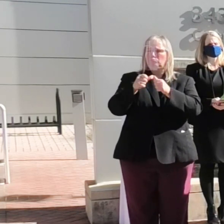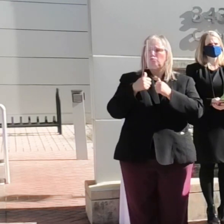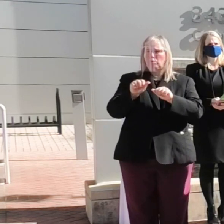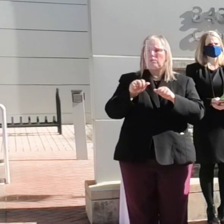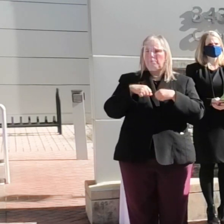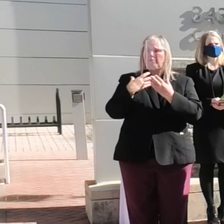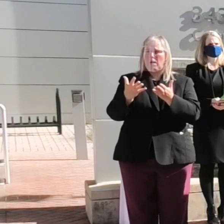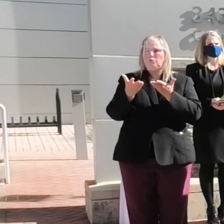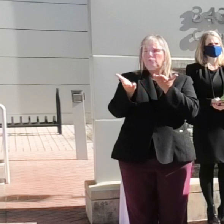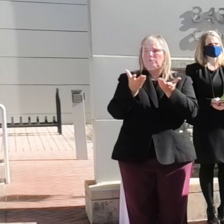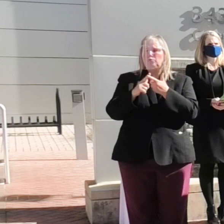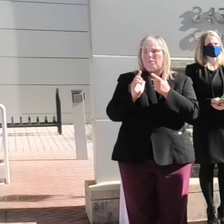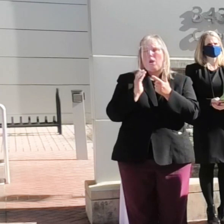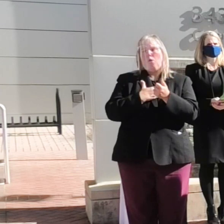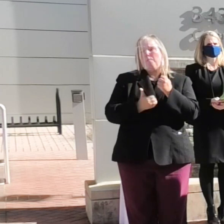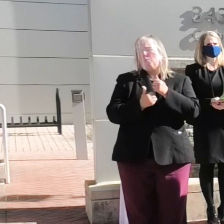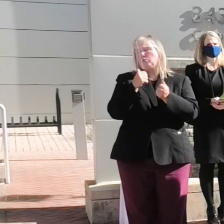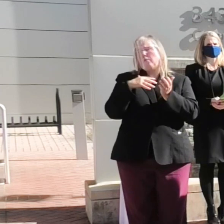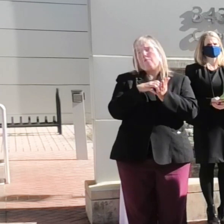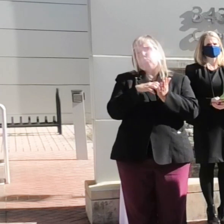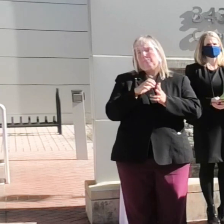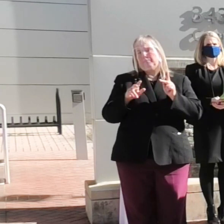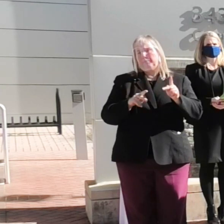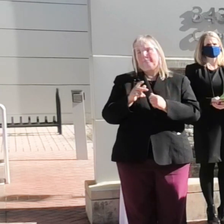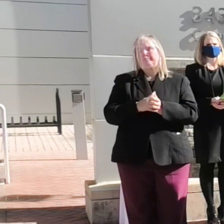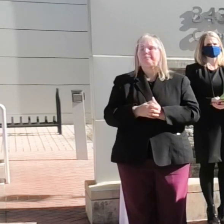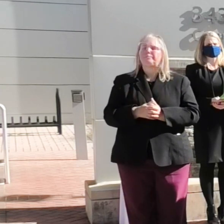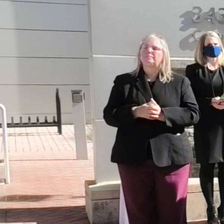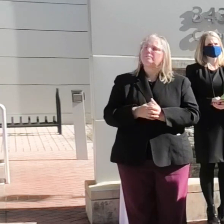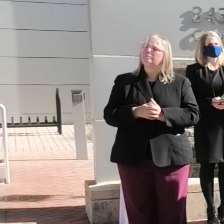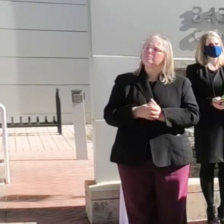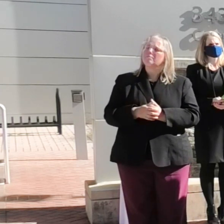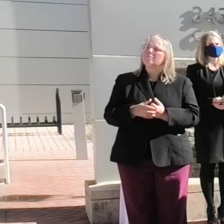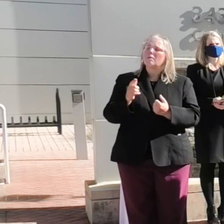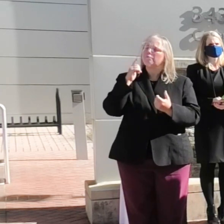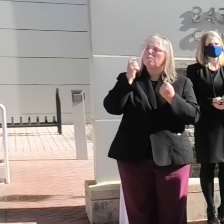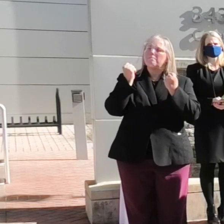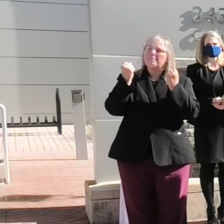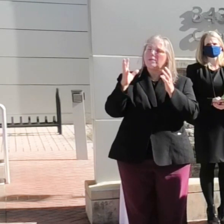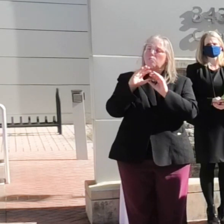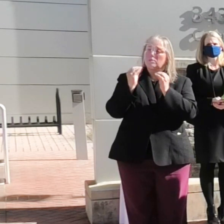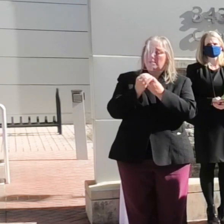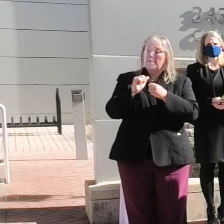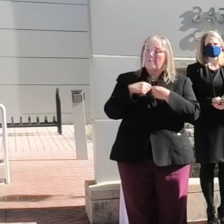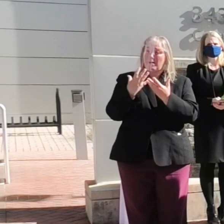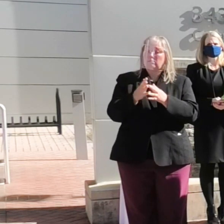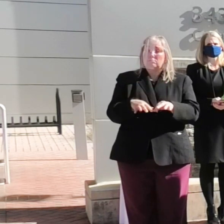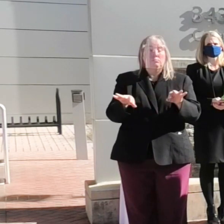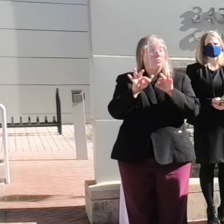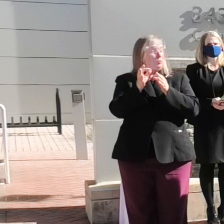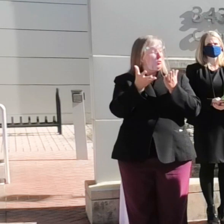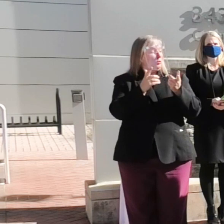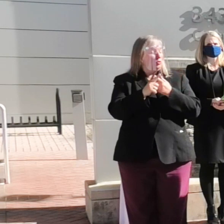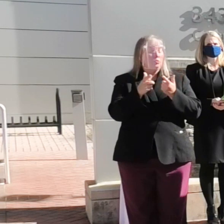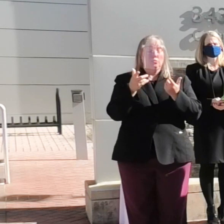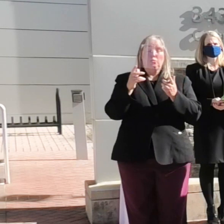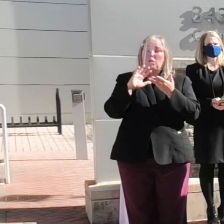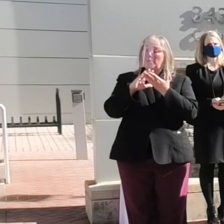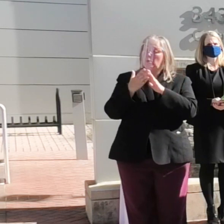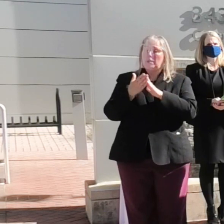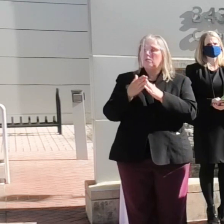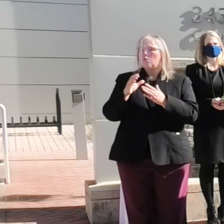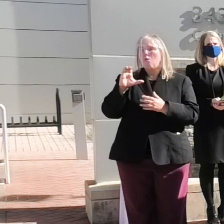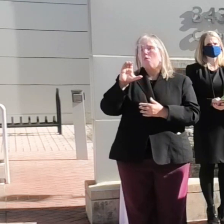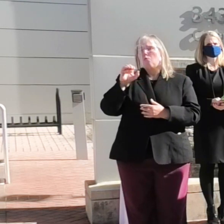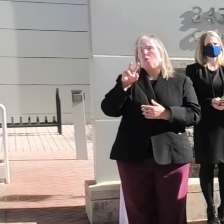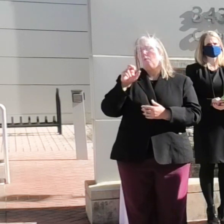to our most vulnerable. For many of the organizations that provide vital services to our community, COVID has depleted